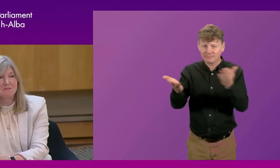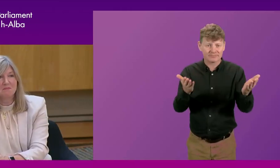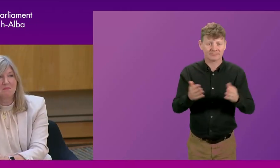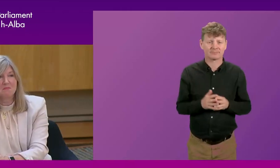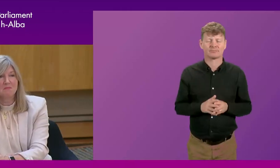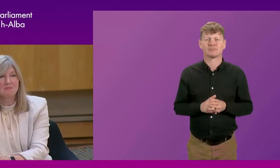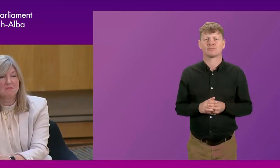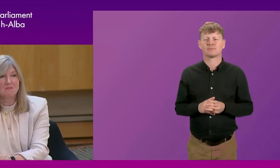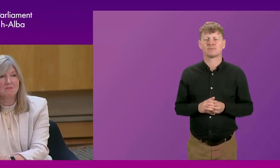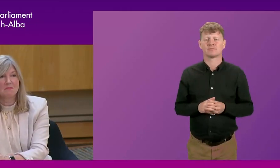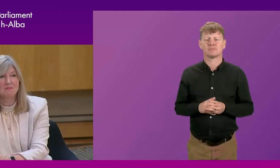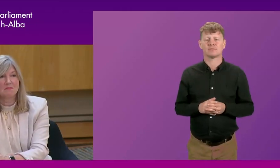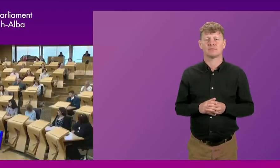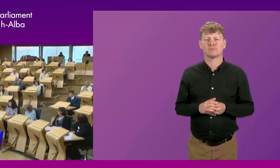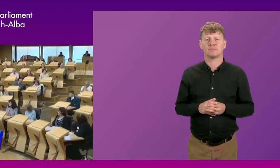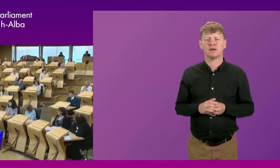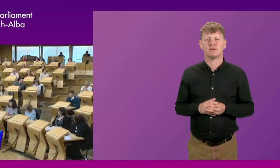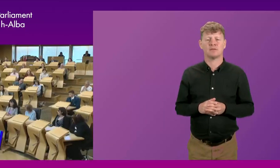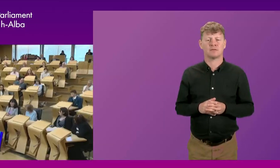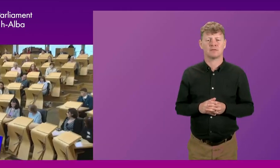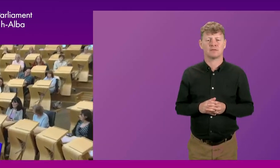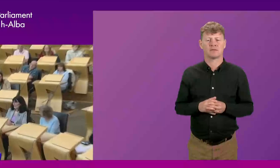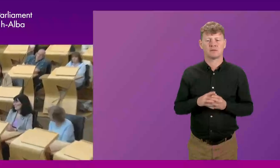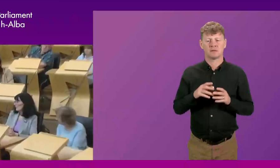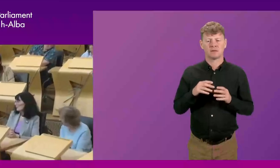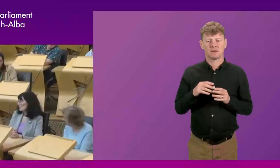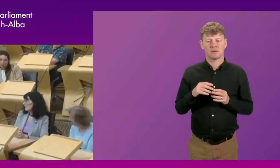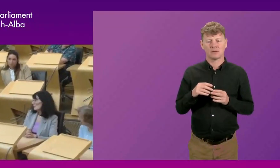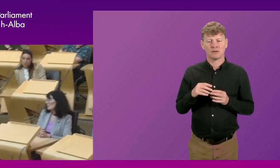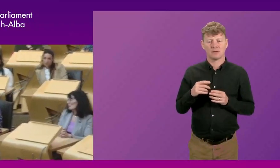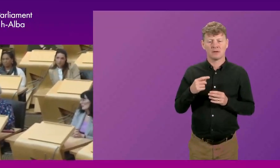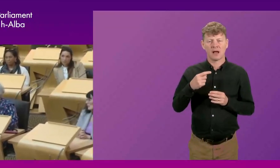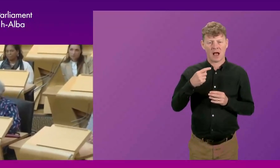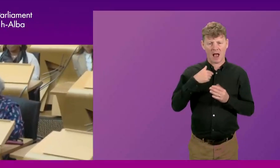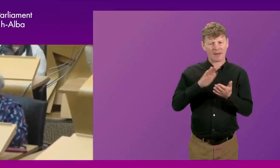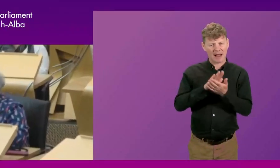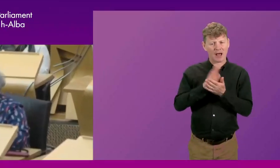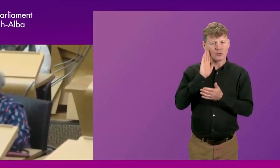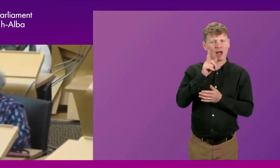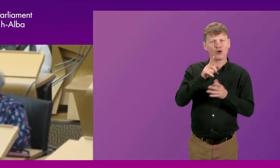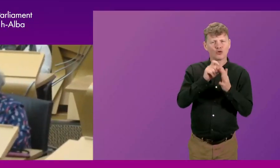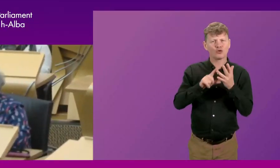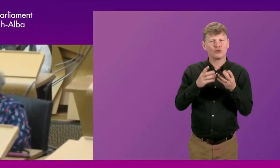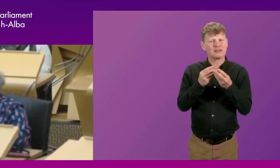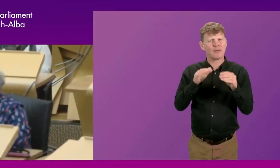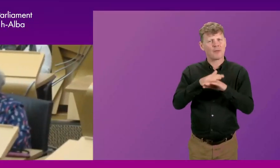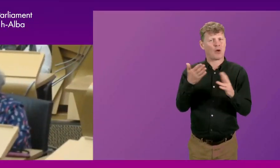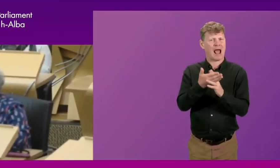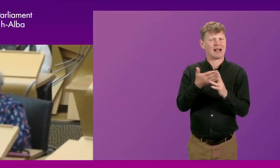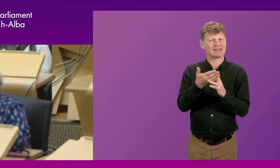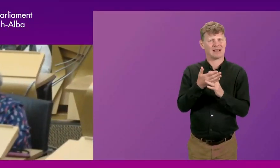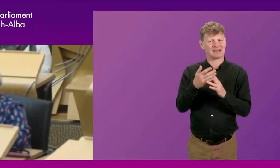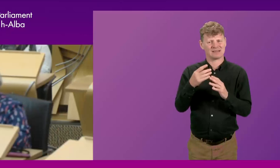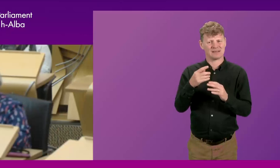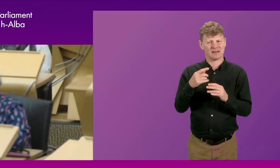Could I preface my question by saying, I'm so glad to hear you're doing something about access. This is the week in which Edinburgh has